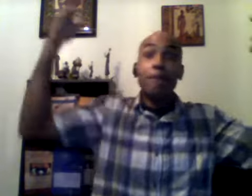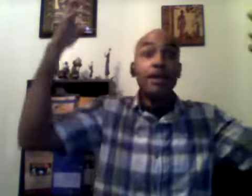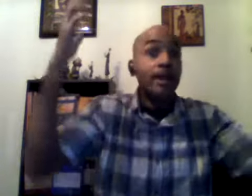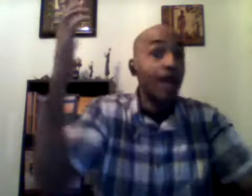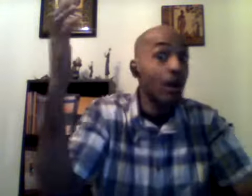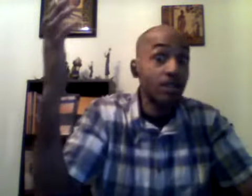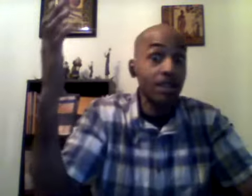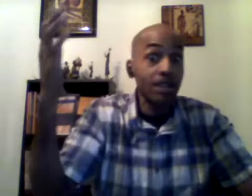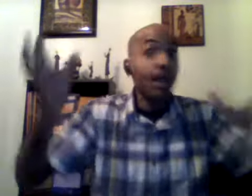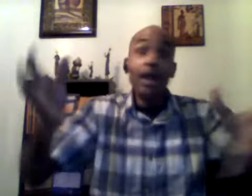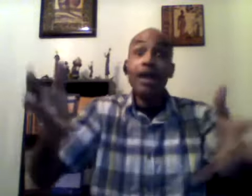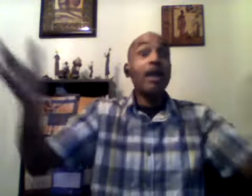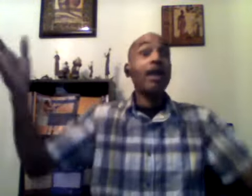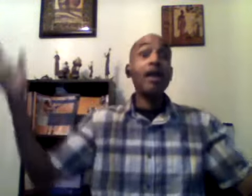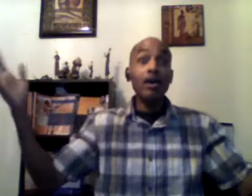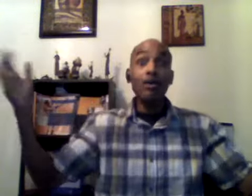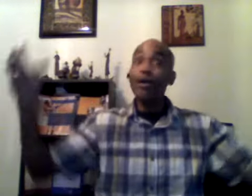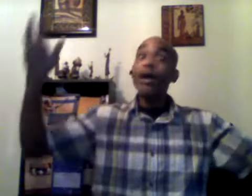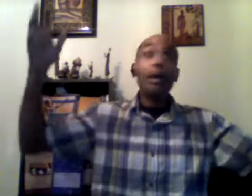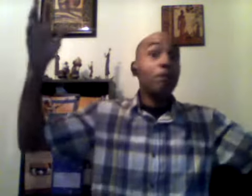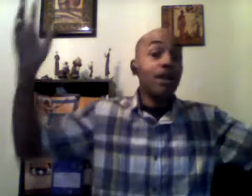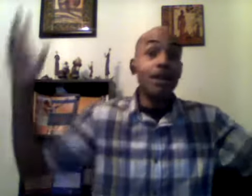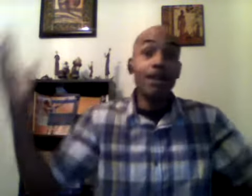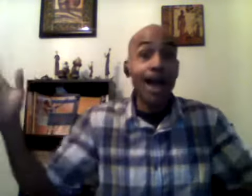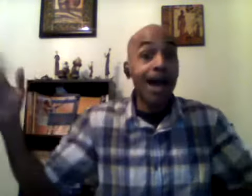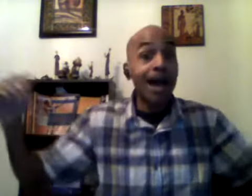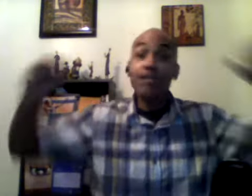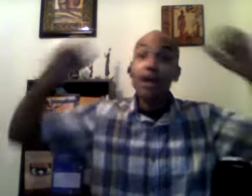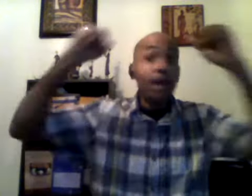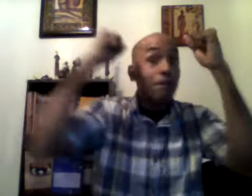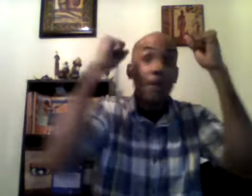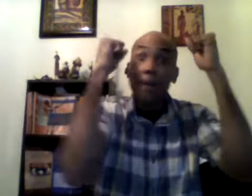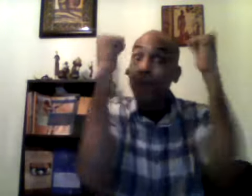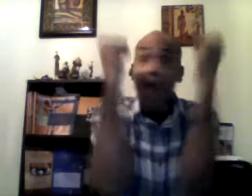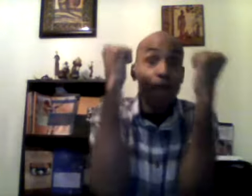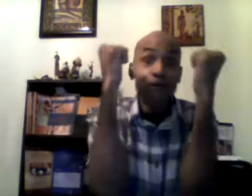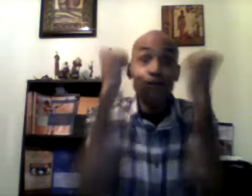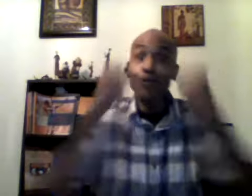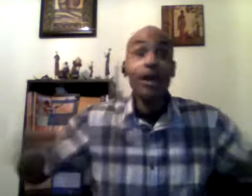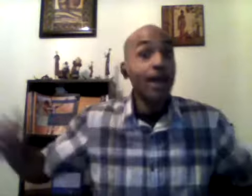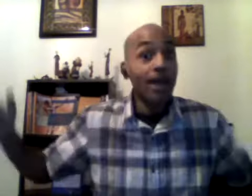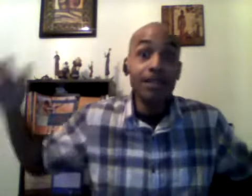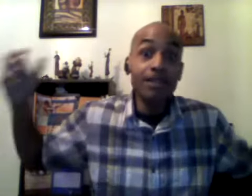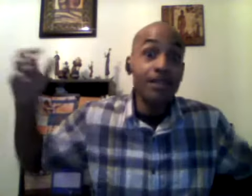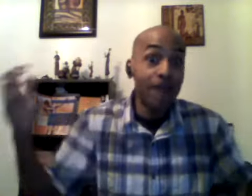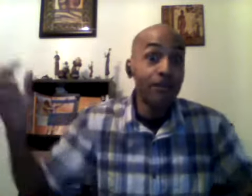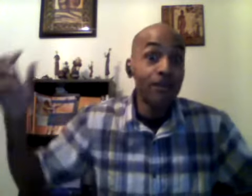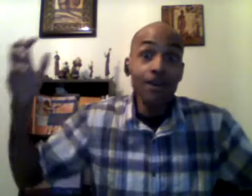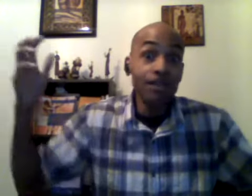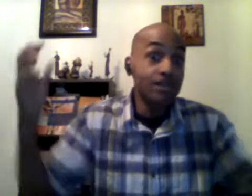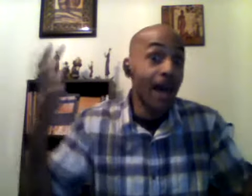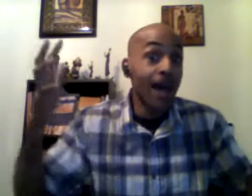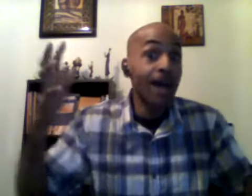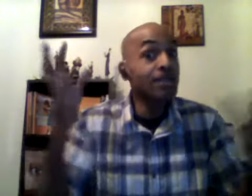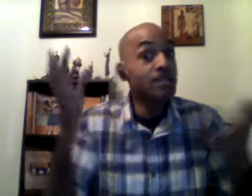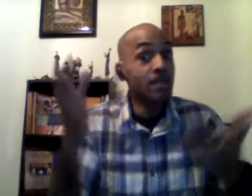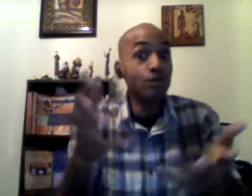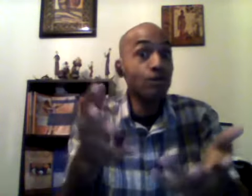be healthy and heal and be alive and be powerful and never die until you